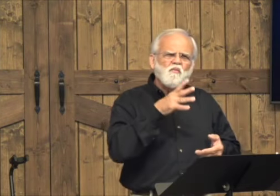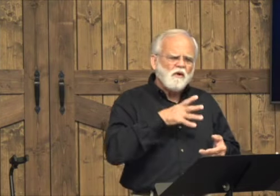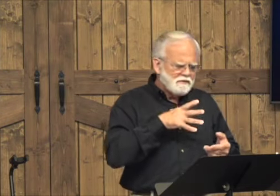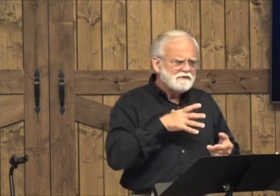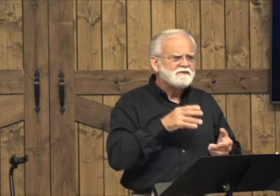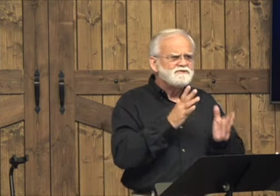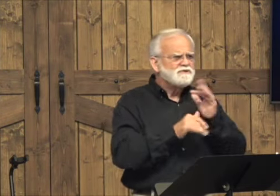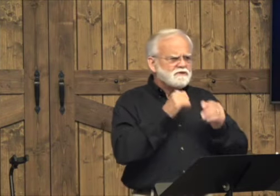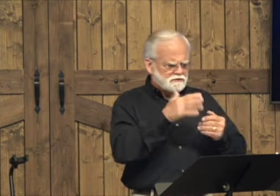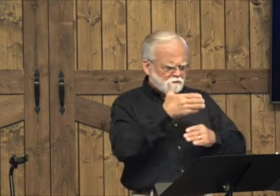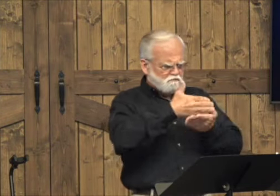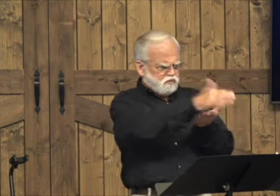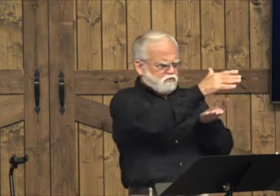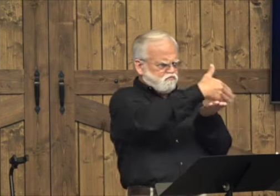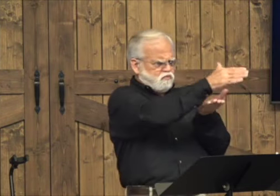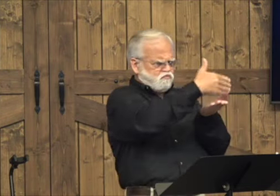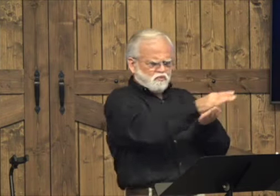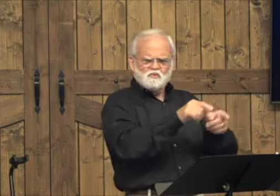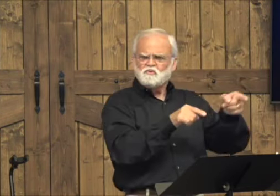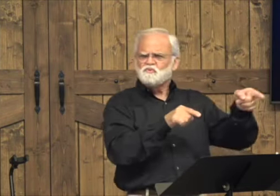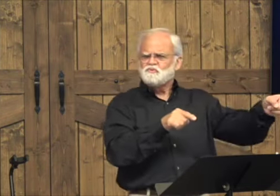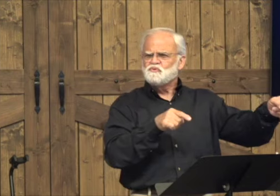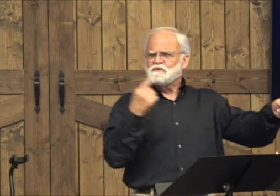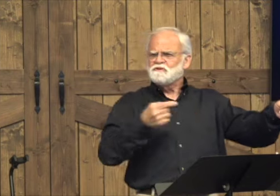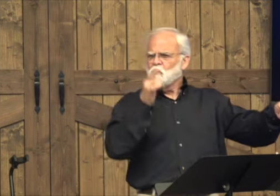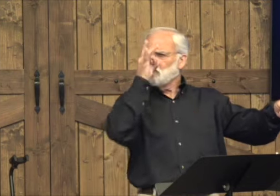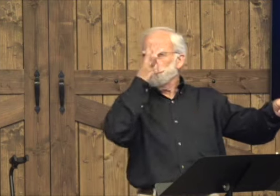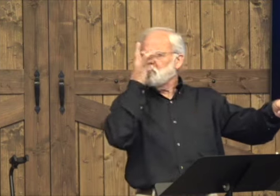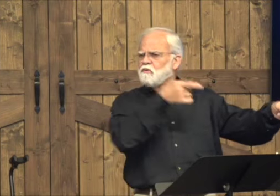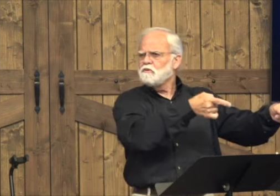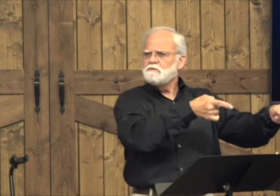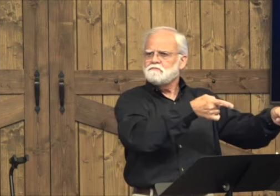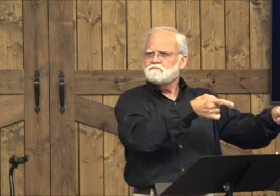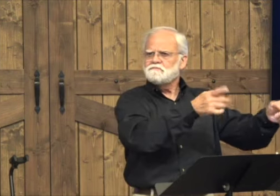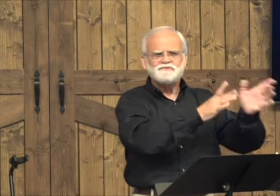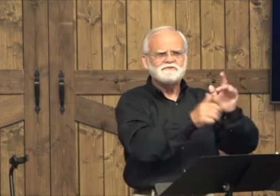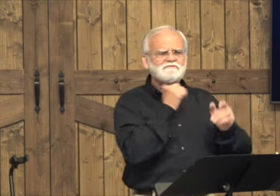and that Jesus welcomed the woman. and he didn't reject her or send her away.